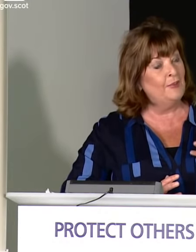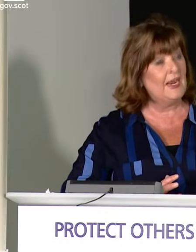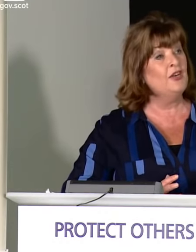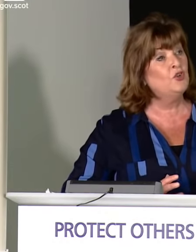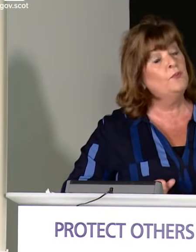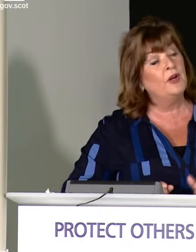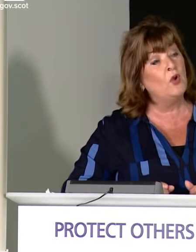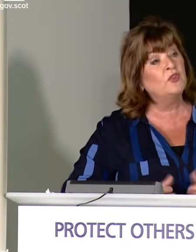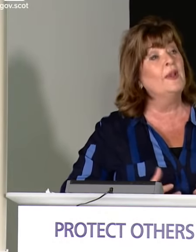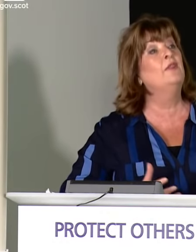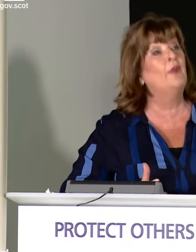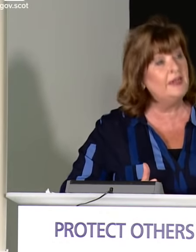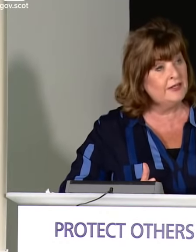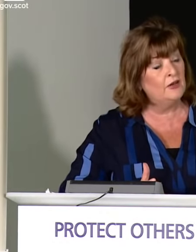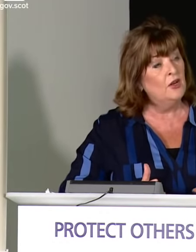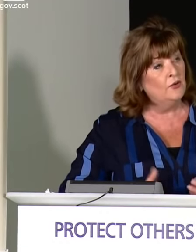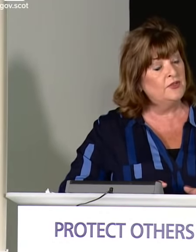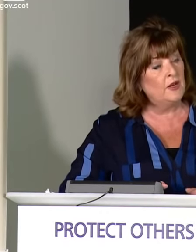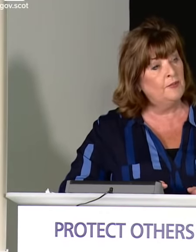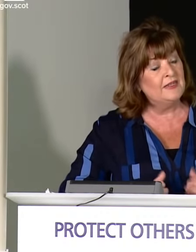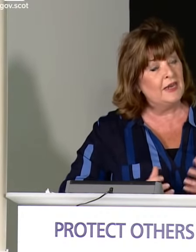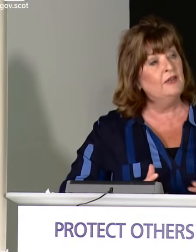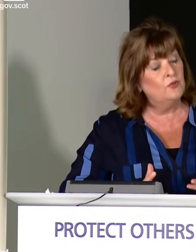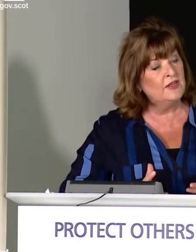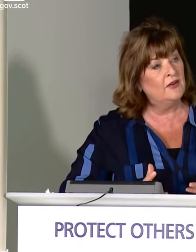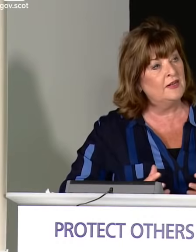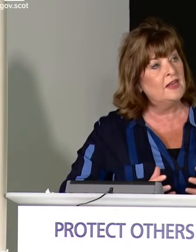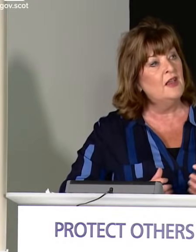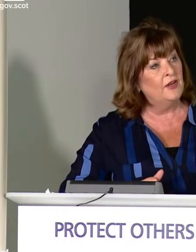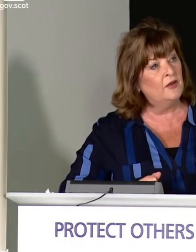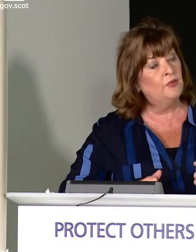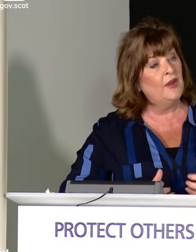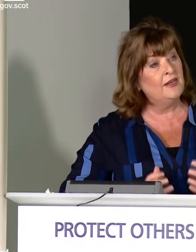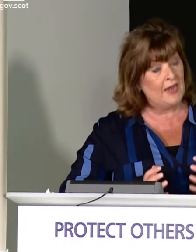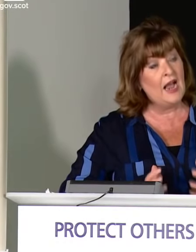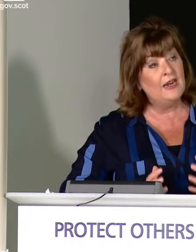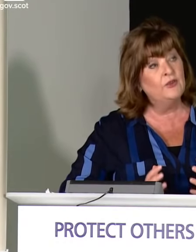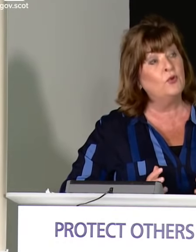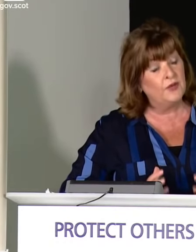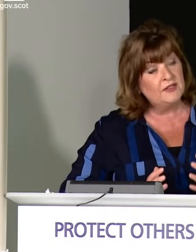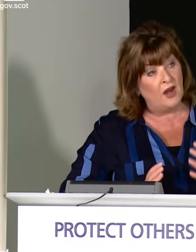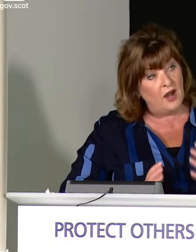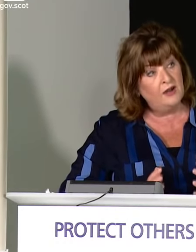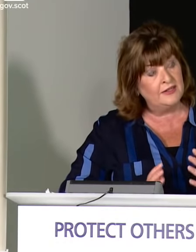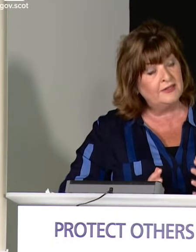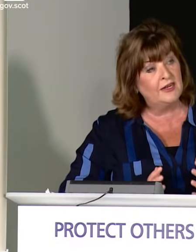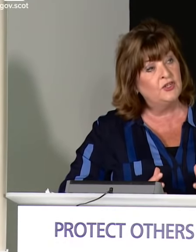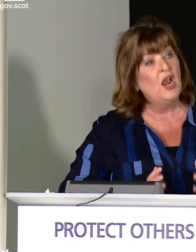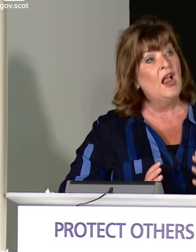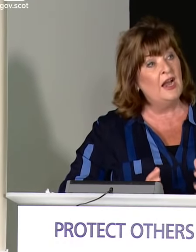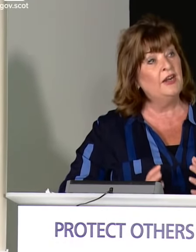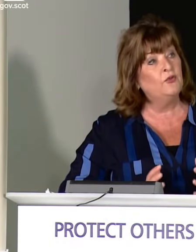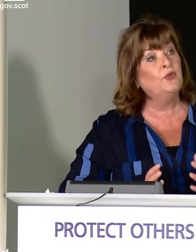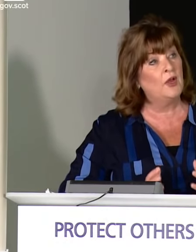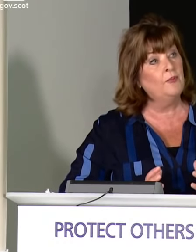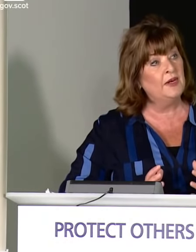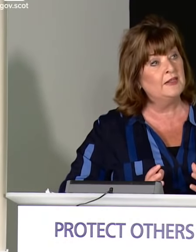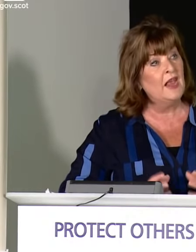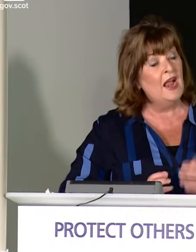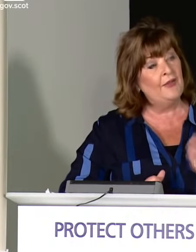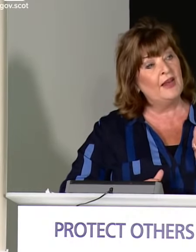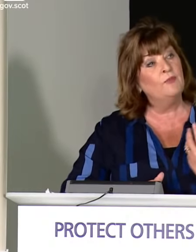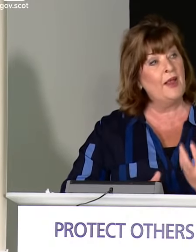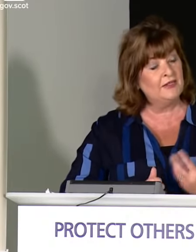potential but also inviting those companies in those areas that can provide high growth. are early stage high growth